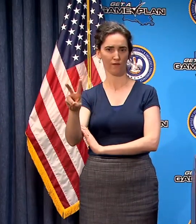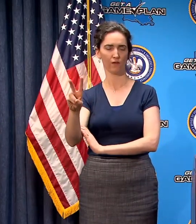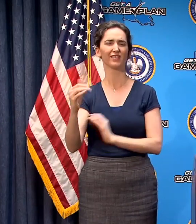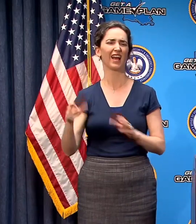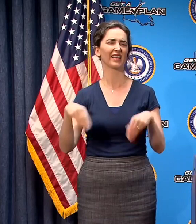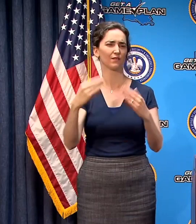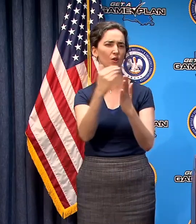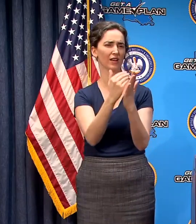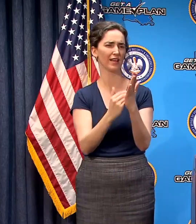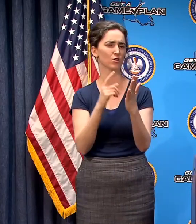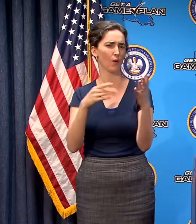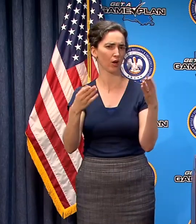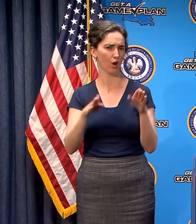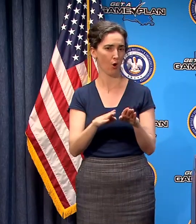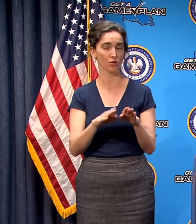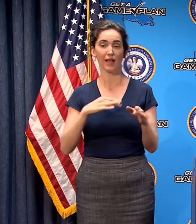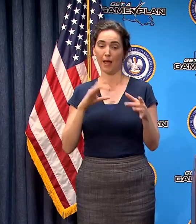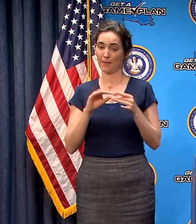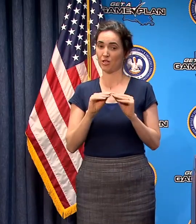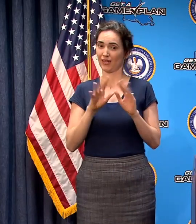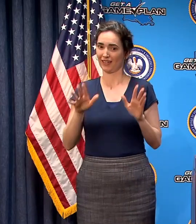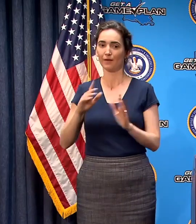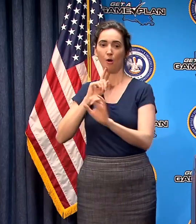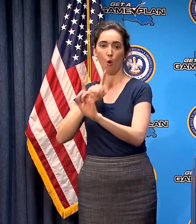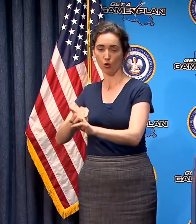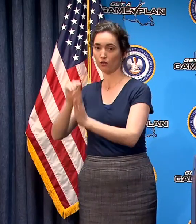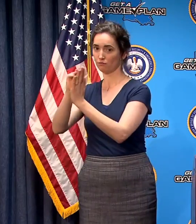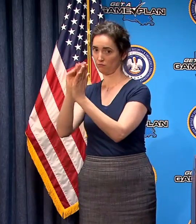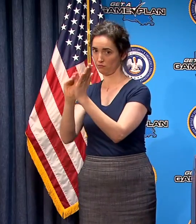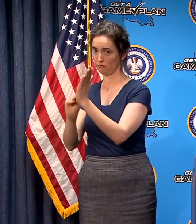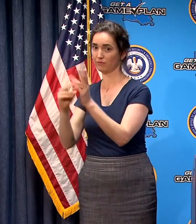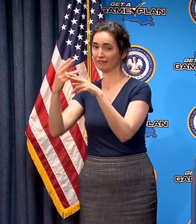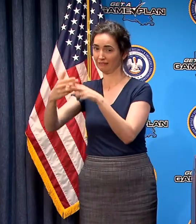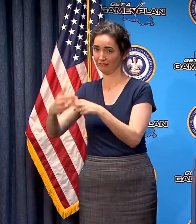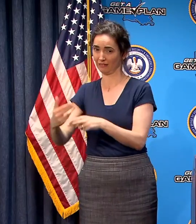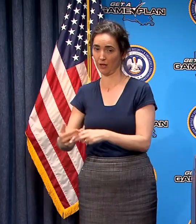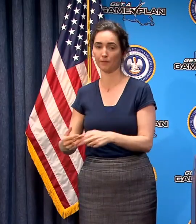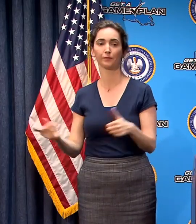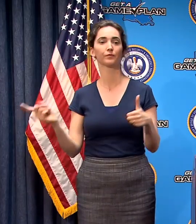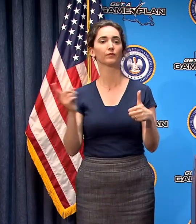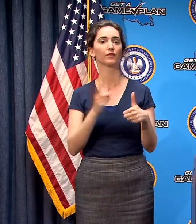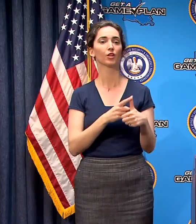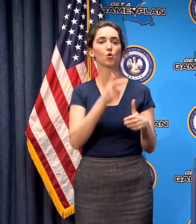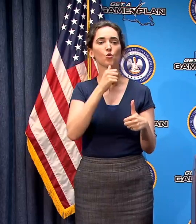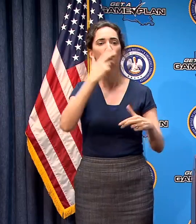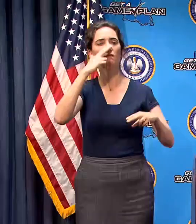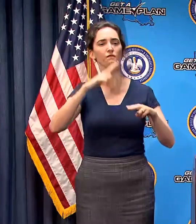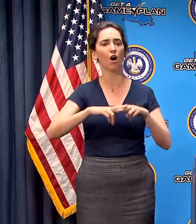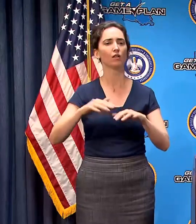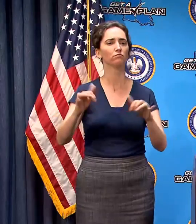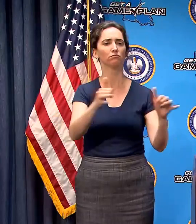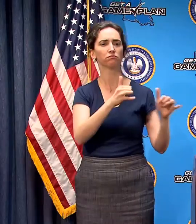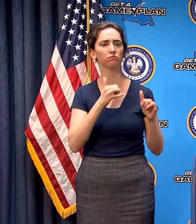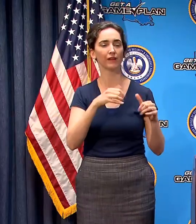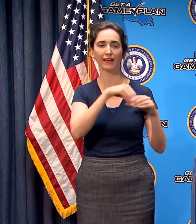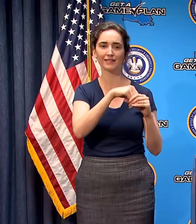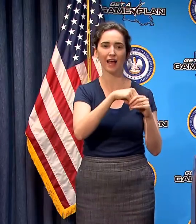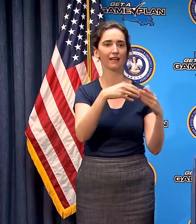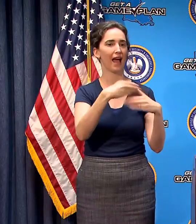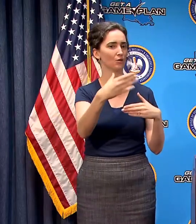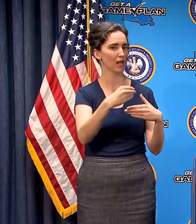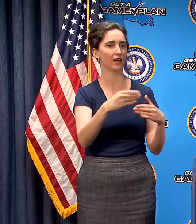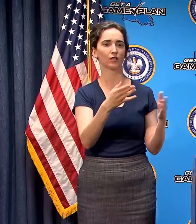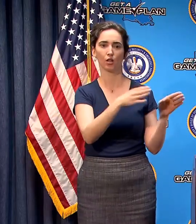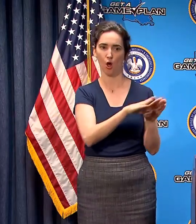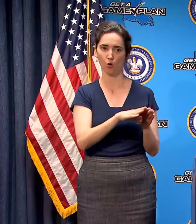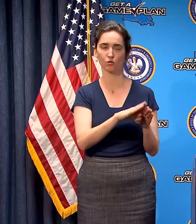public and they are specifically mentioned in the order all places of public amusement whether indoors or outdoors including but